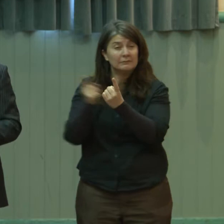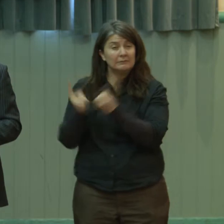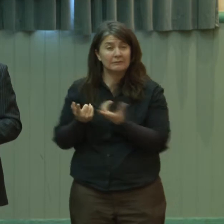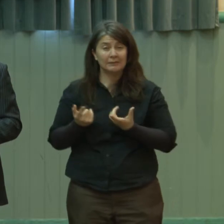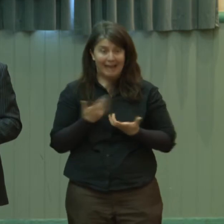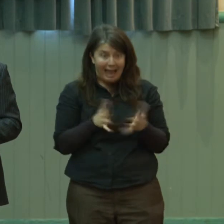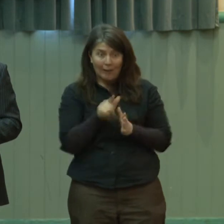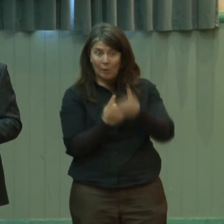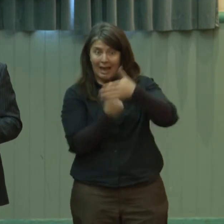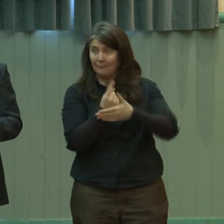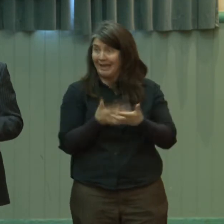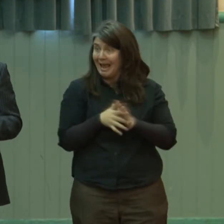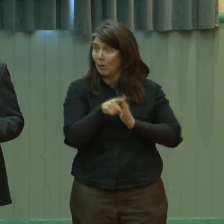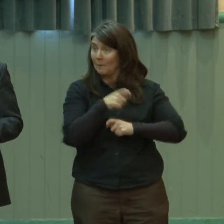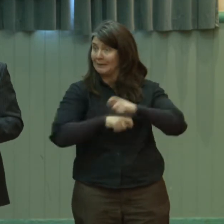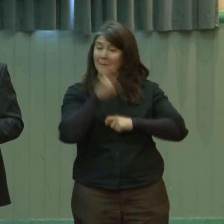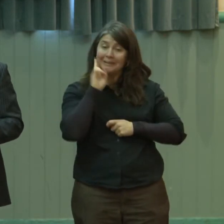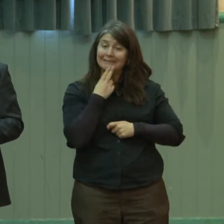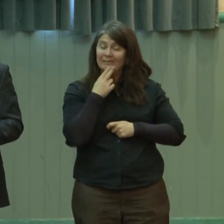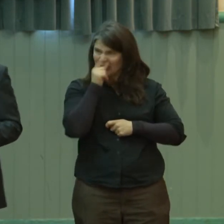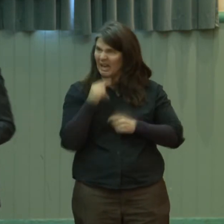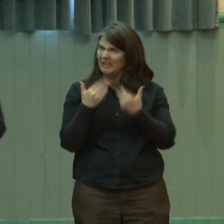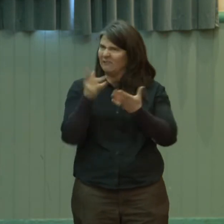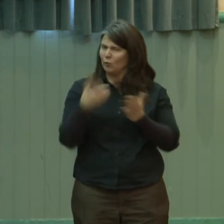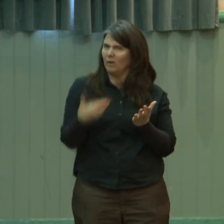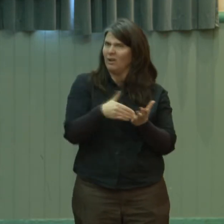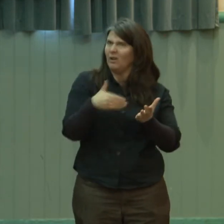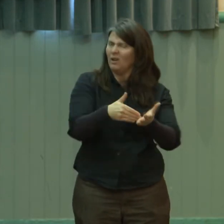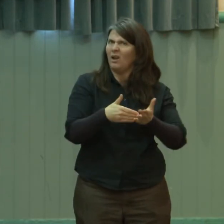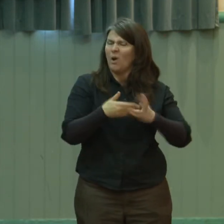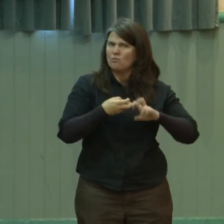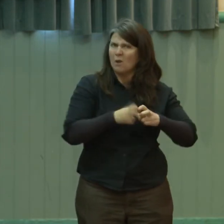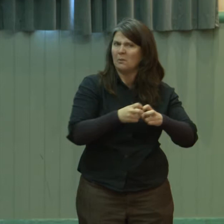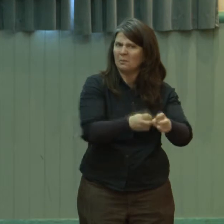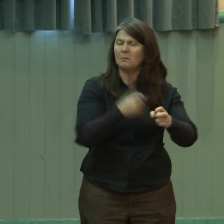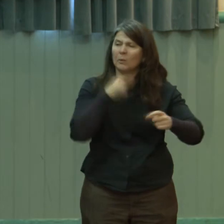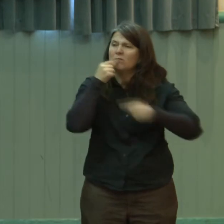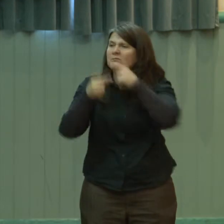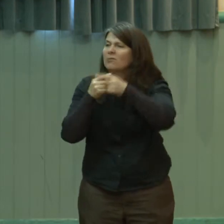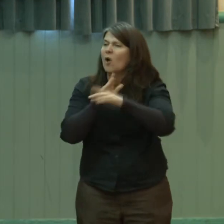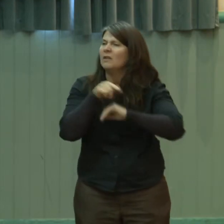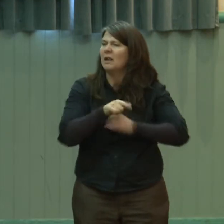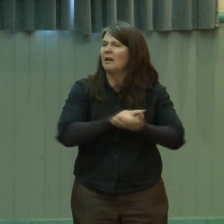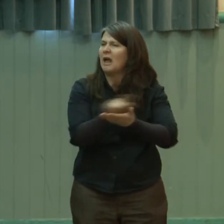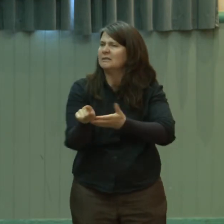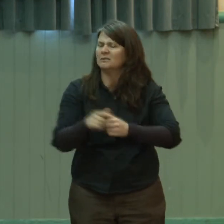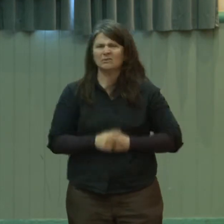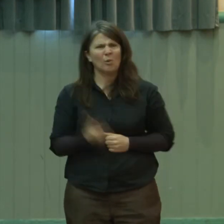deafness can give you additional difficulties and we're talk a little bit about that. So why is it that deaf children have higher rates of